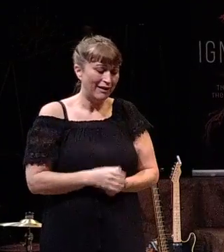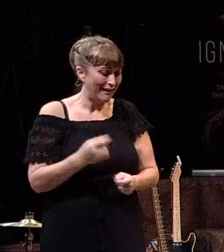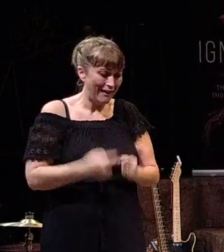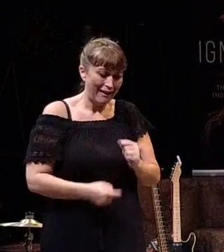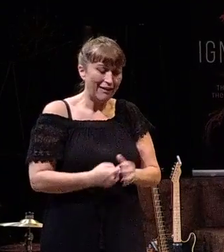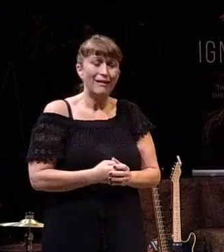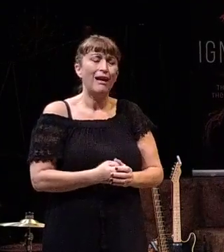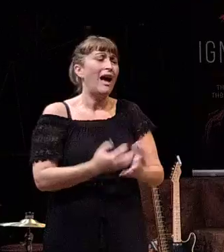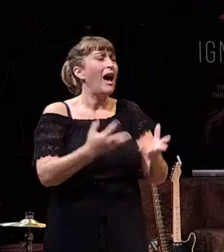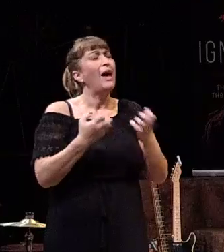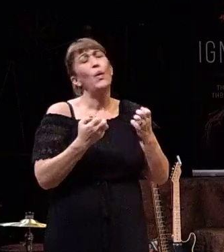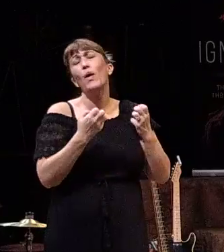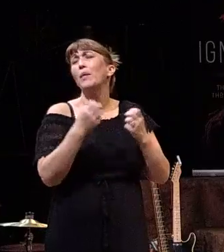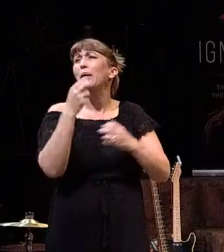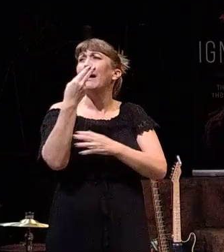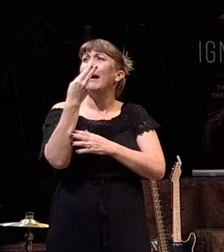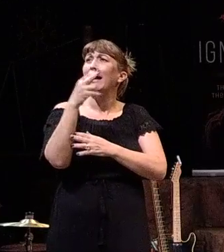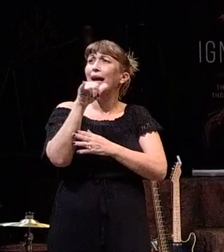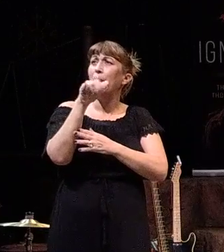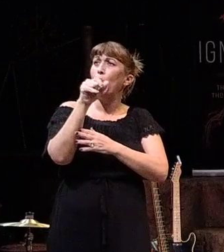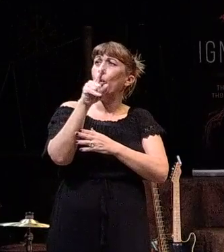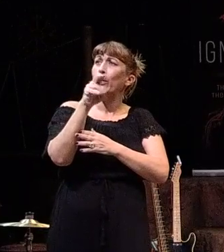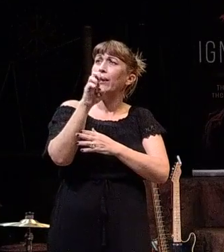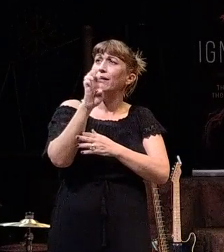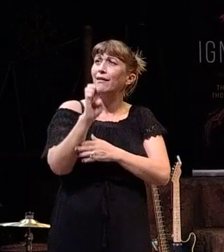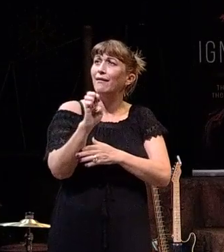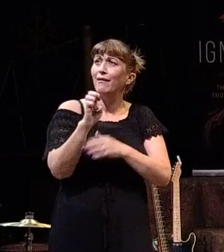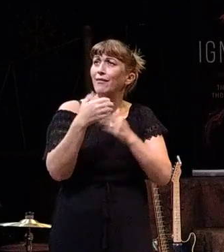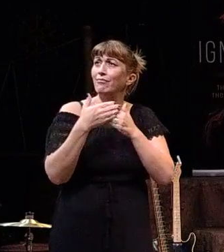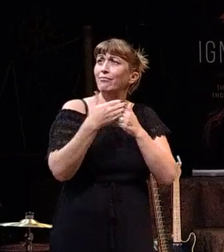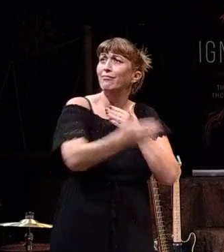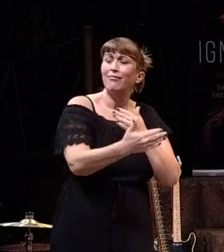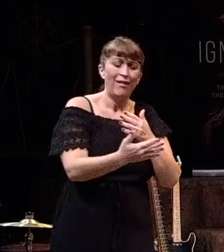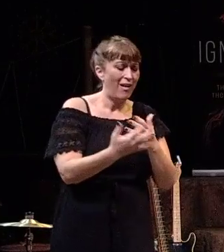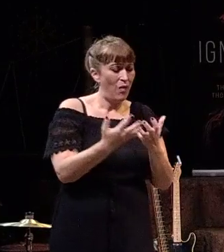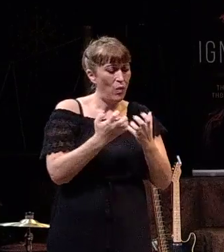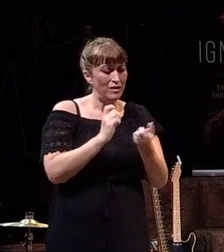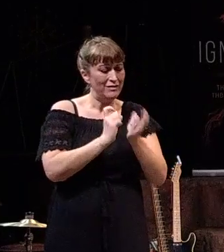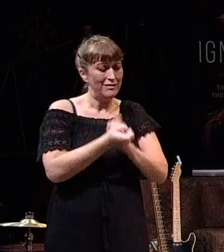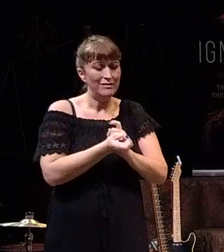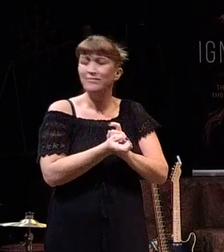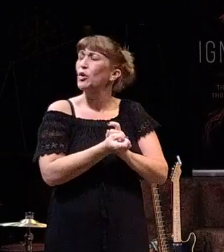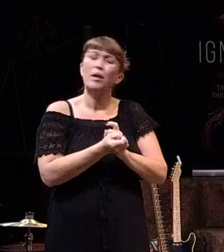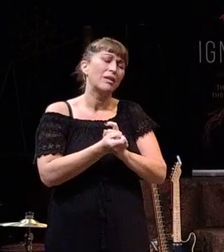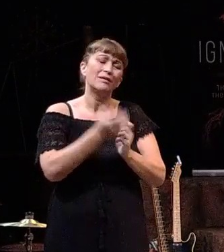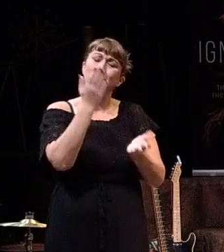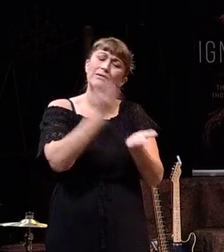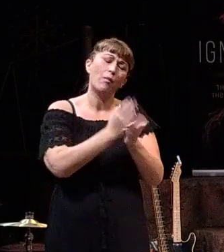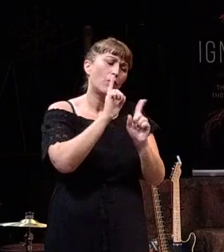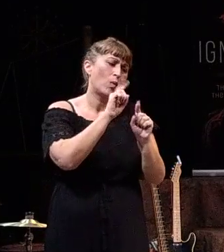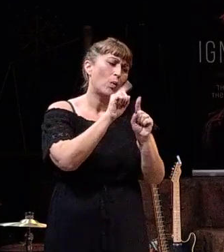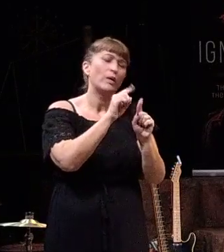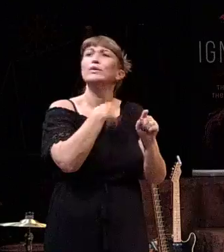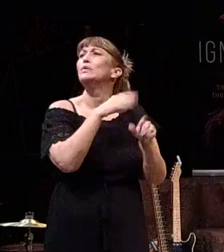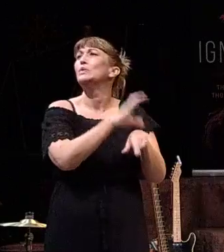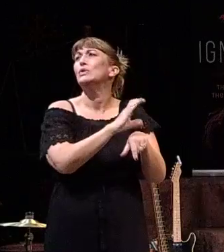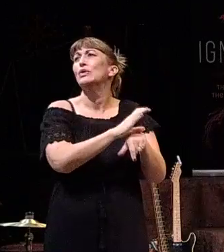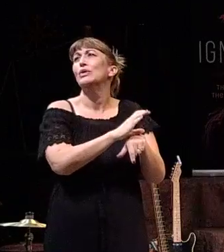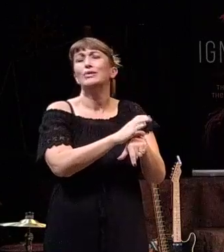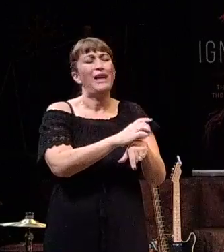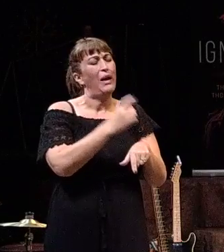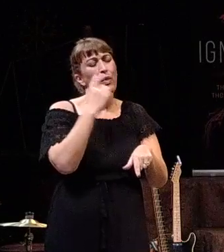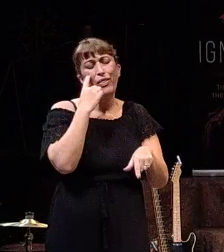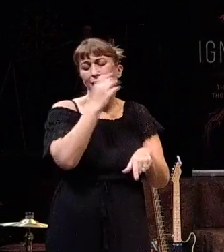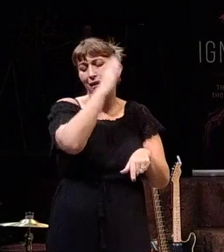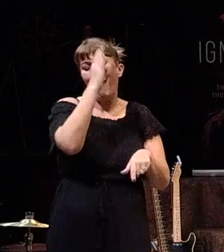And I don't want to be a hypocrite anymore. And so, I'm not going to come to church anymore. I don't think God